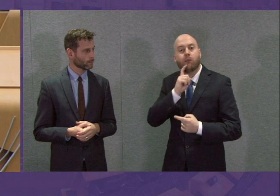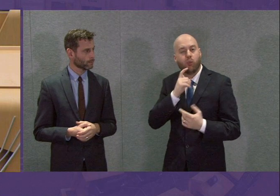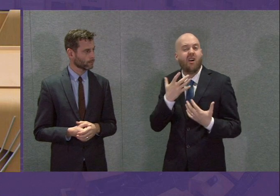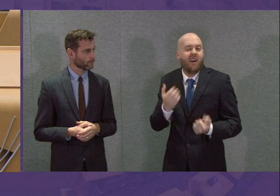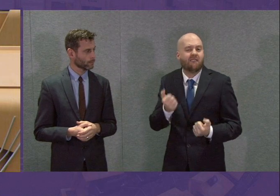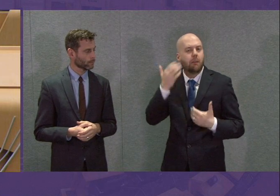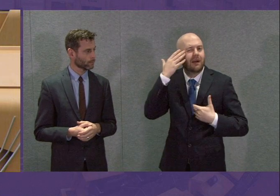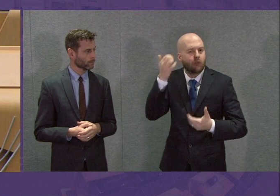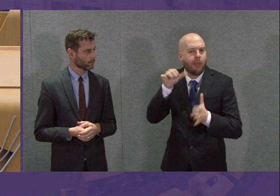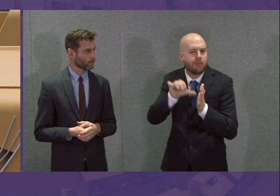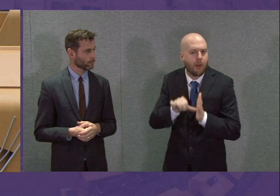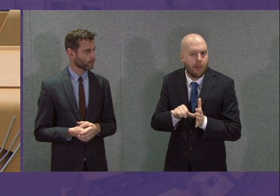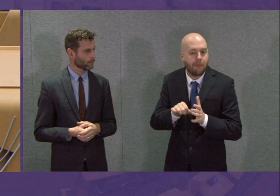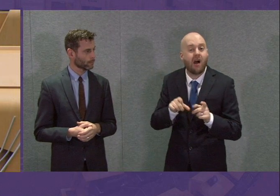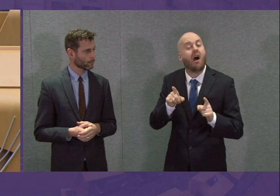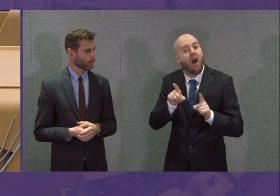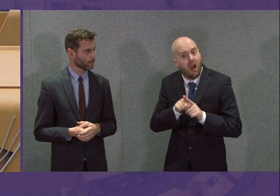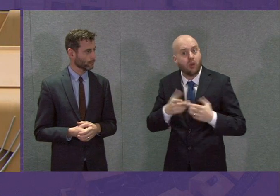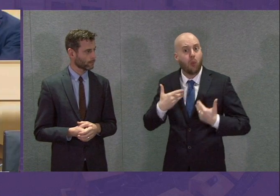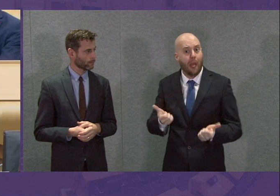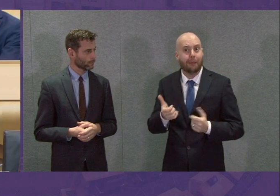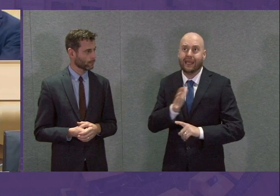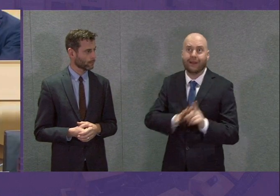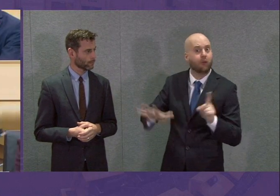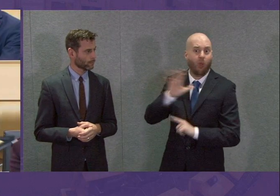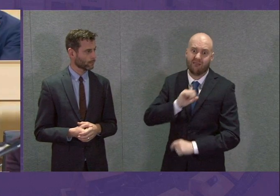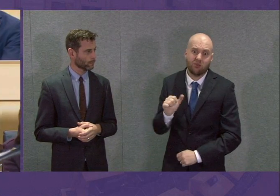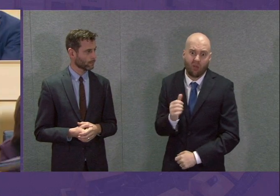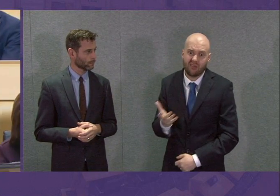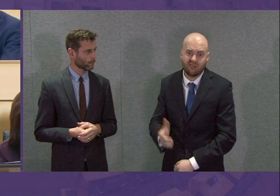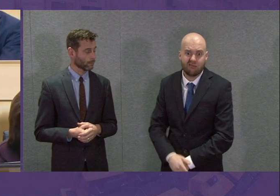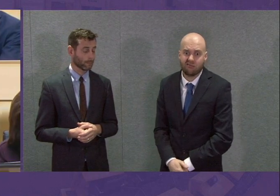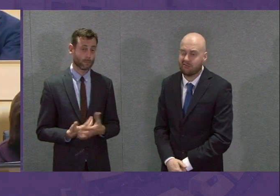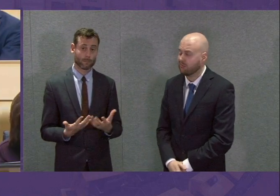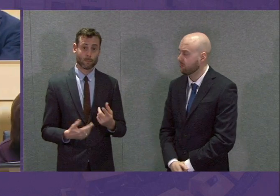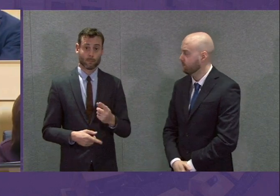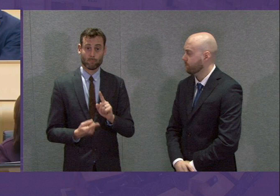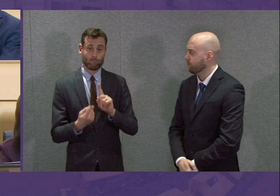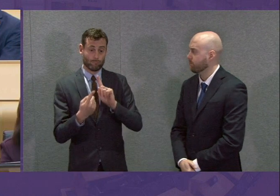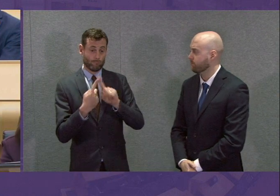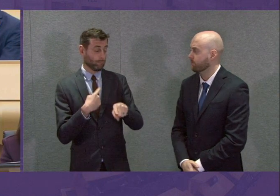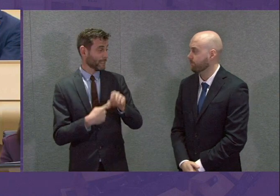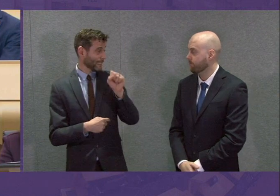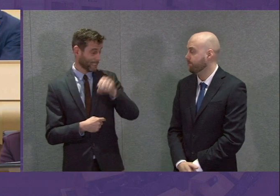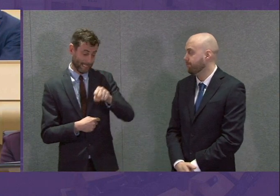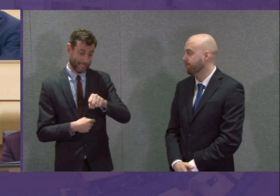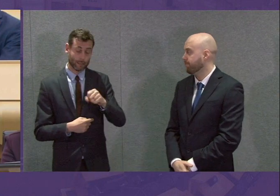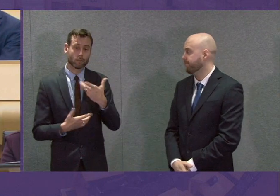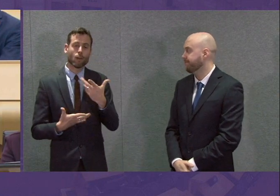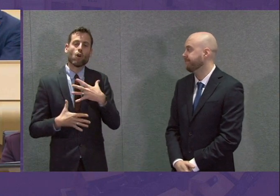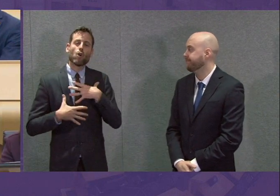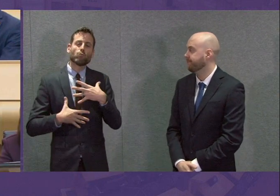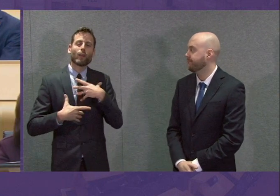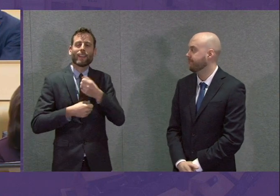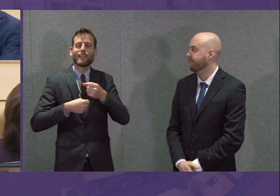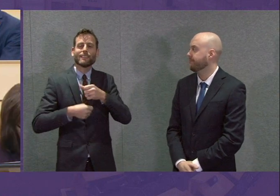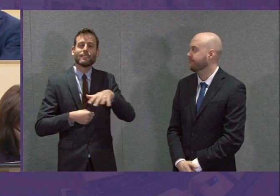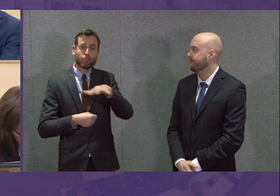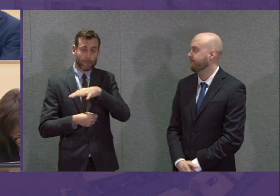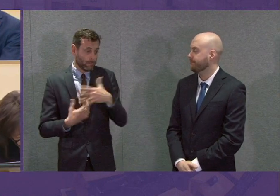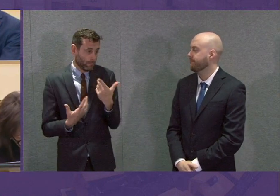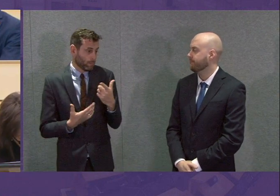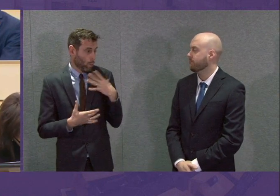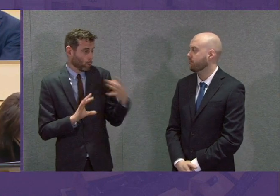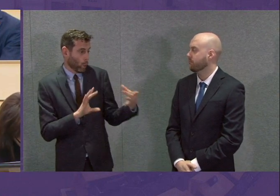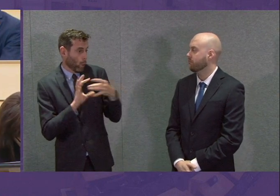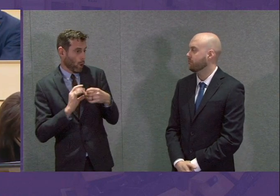as well as the wellbeing of the whole population? The short answer to that is yes, if breathing space wants to contact us, we will look at